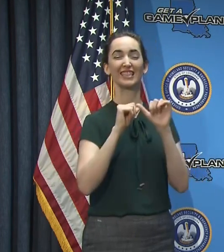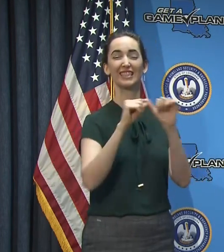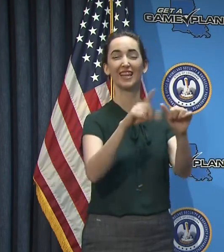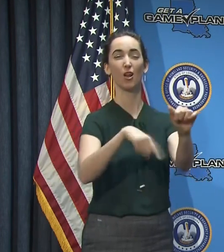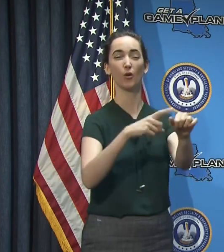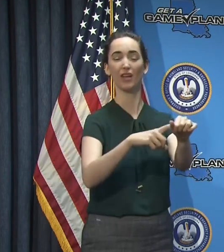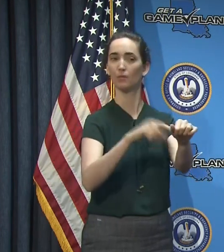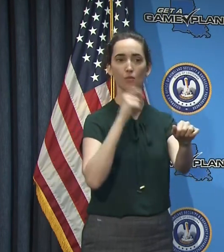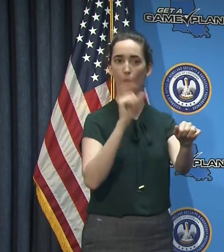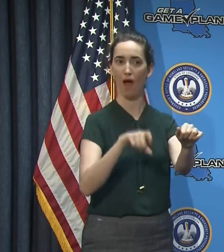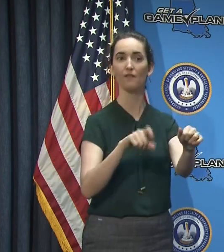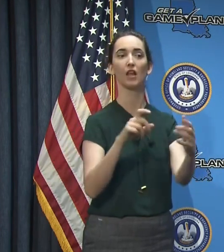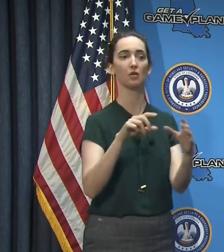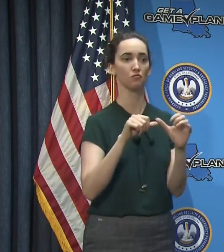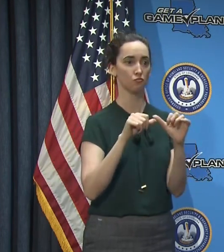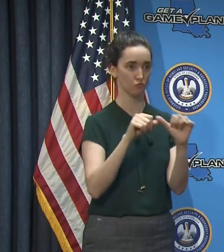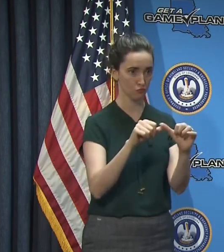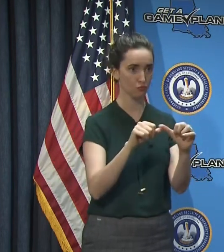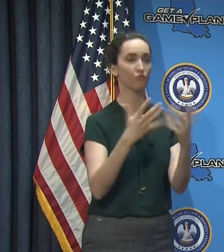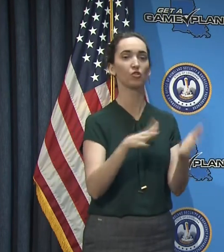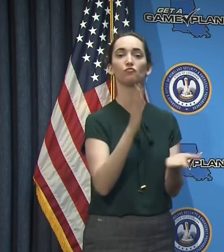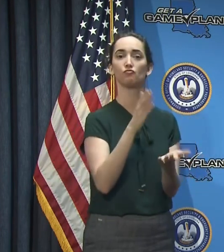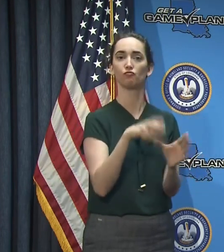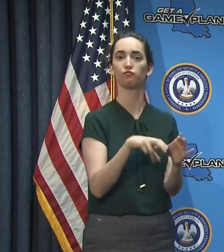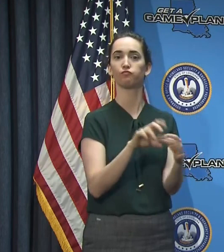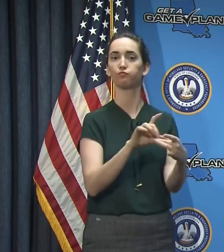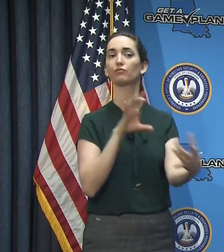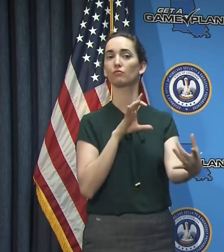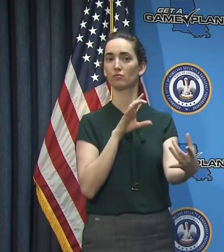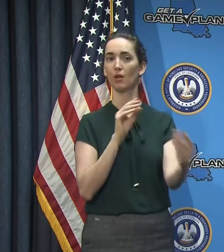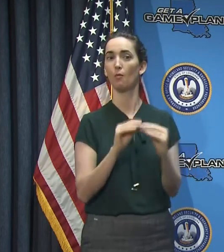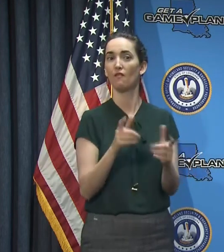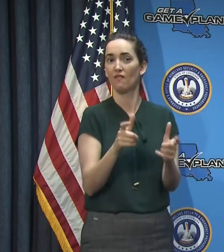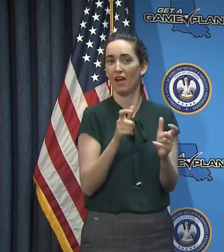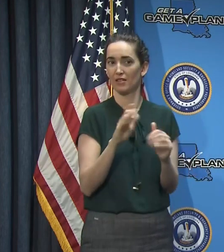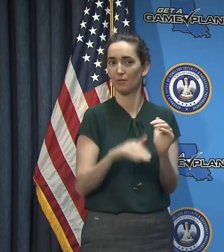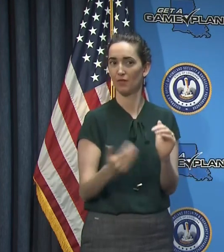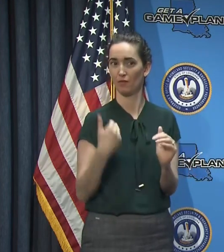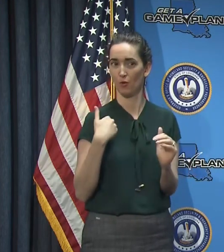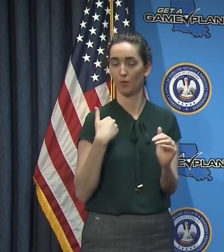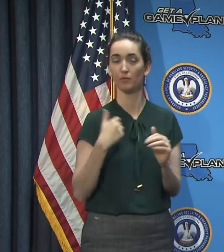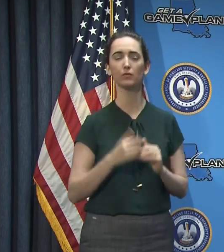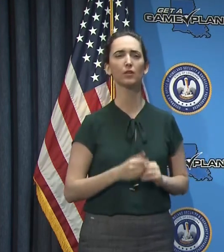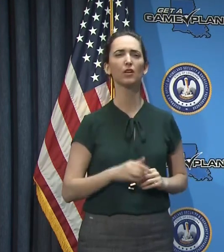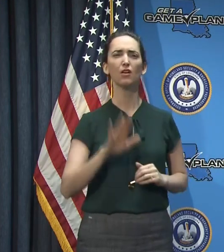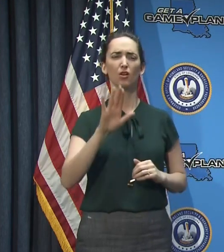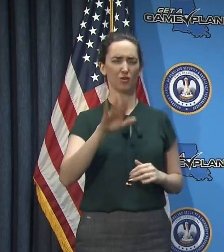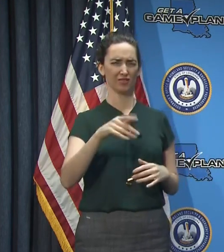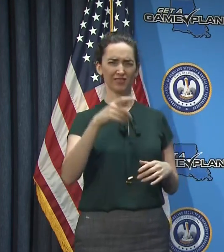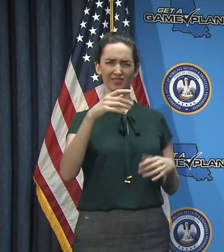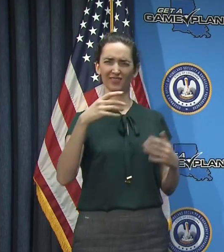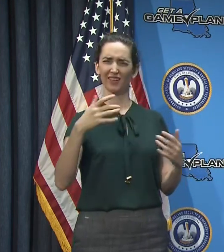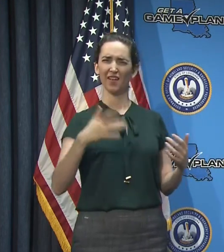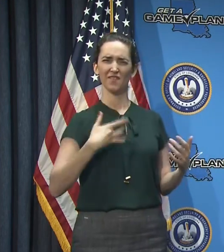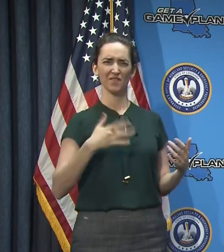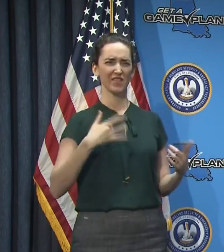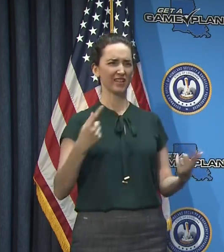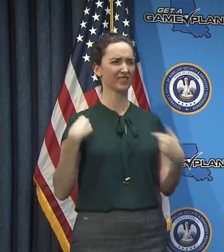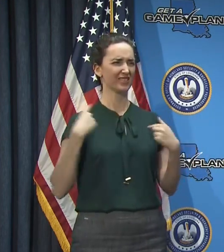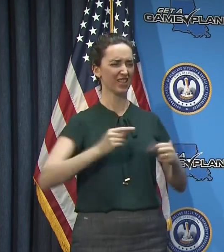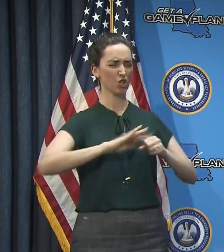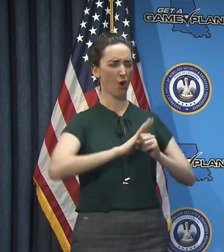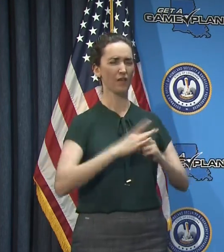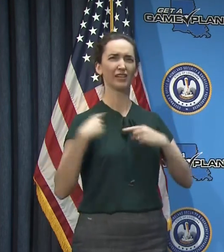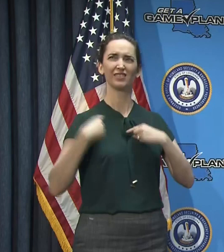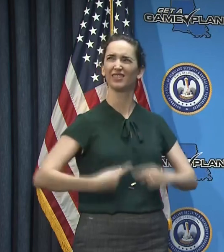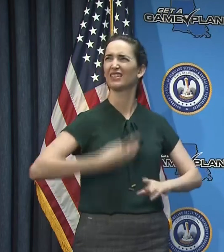Again, all the numbers that we've been talking about have just happened over the last month. And I know sometimes when I think about it, seems like we've been in this fight for six months or